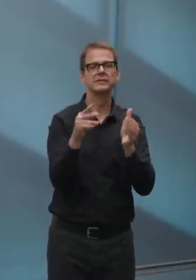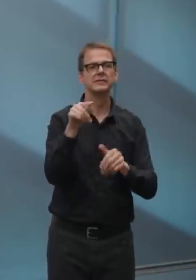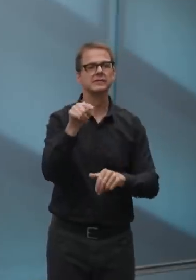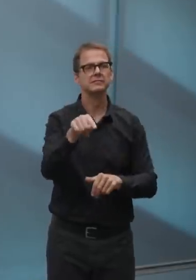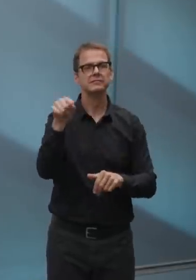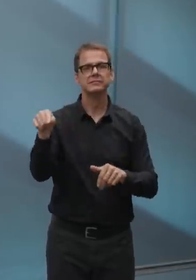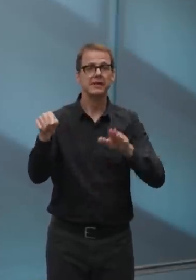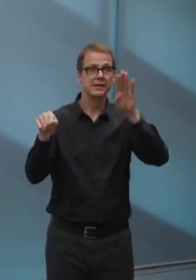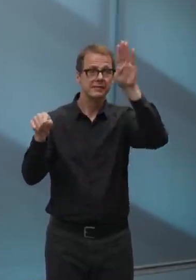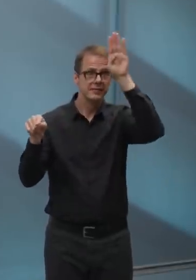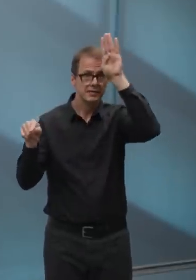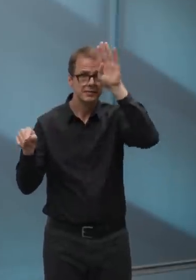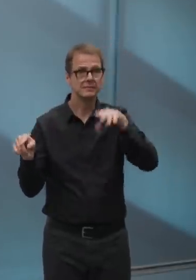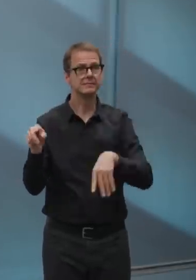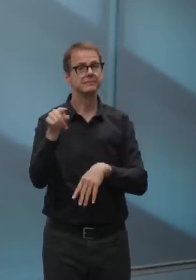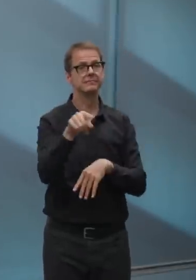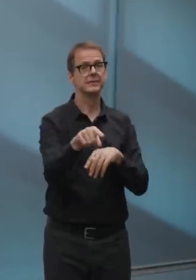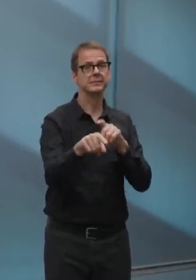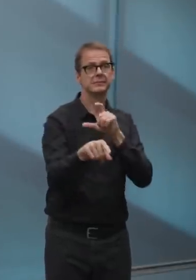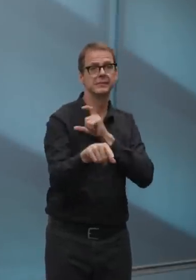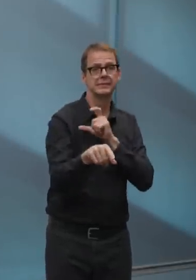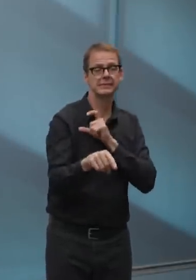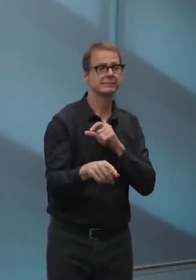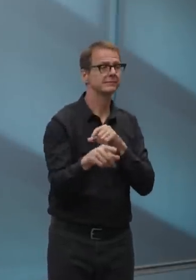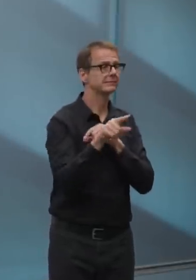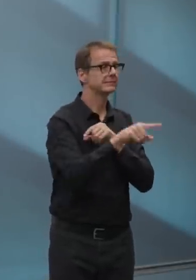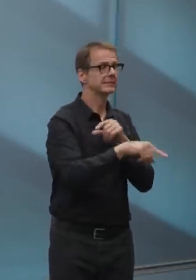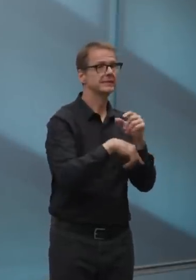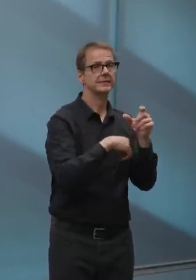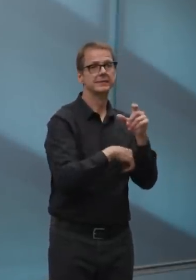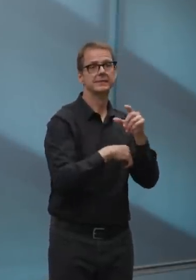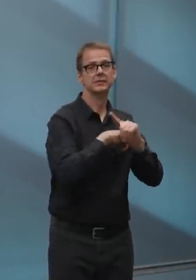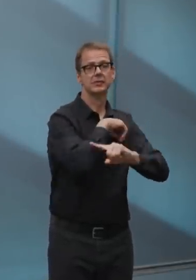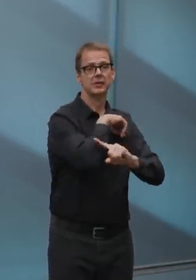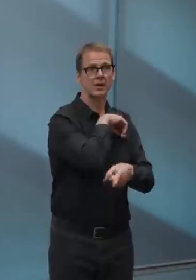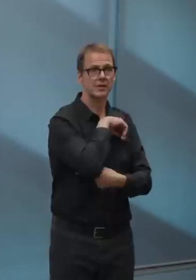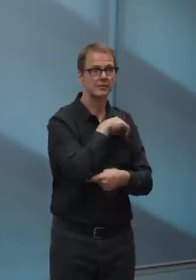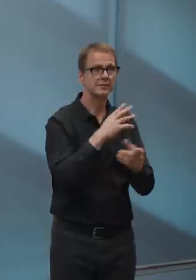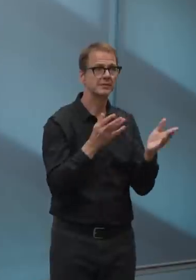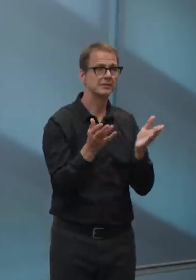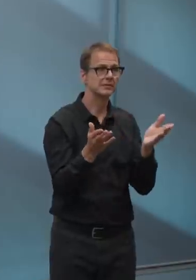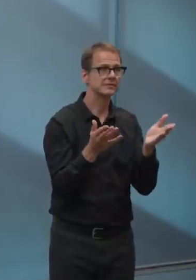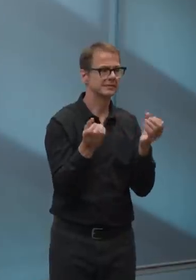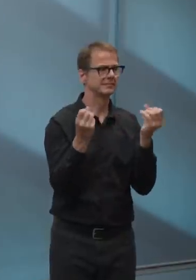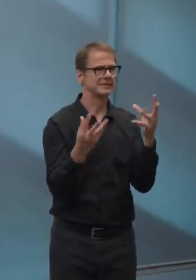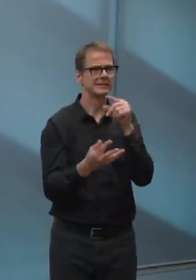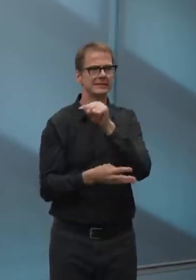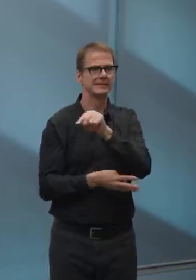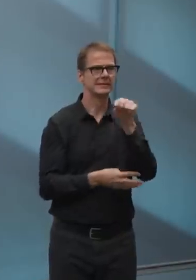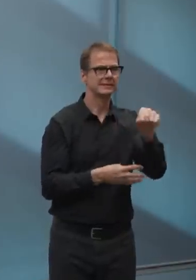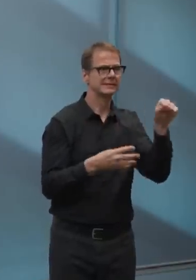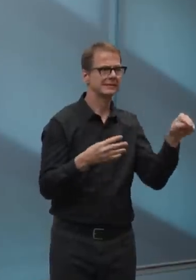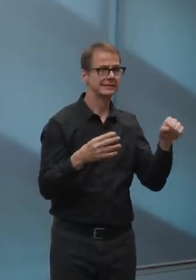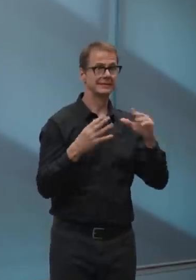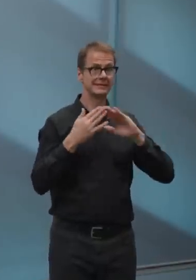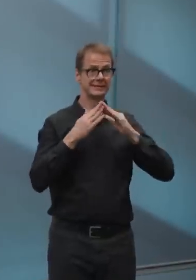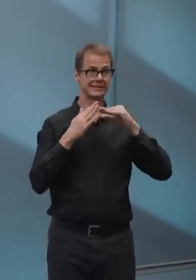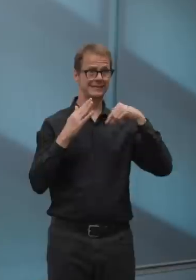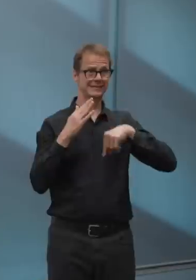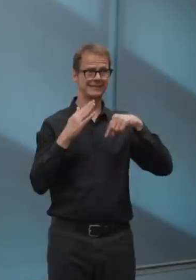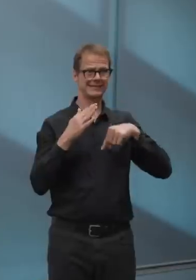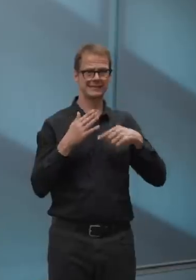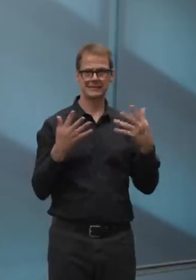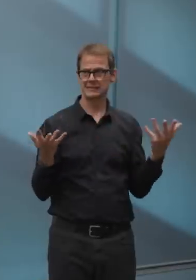garbage collection, many other key services that are still operating. Now I'm not trying to be deliberately overly